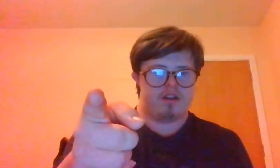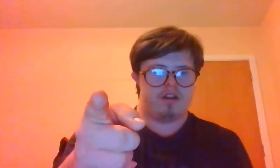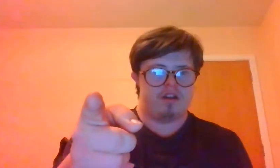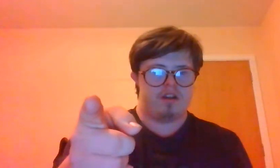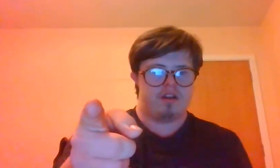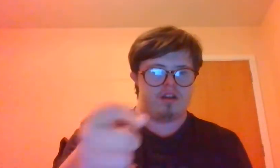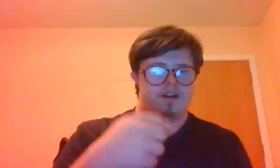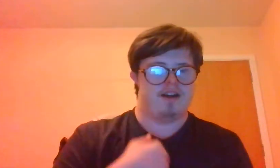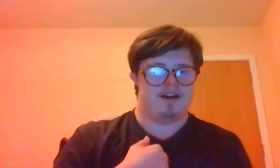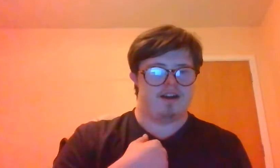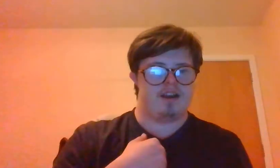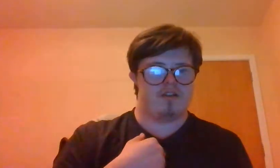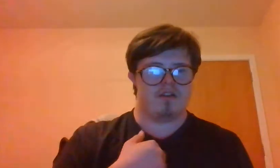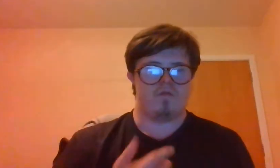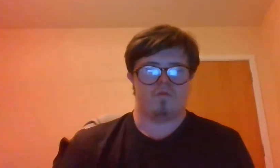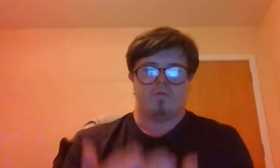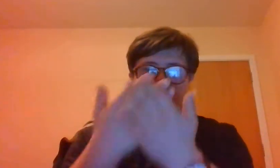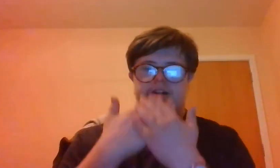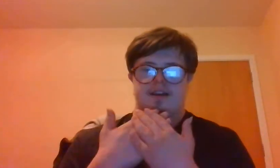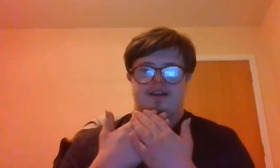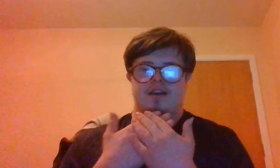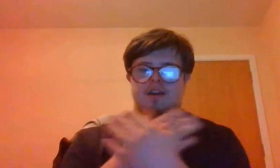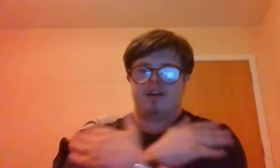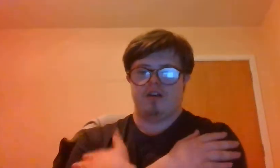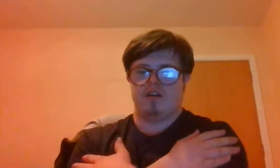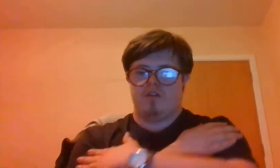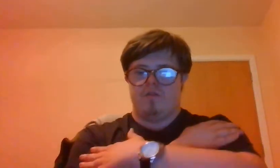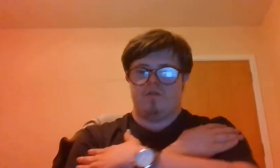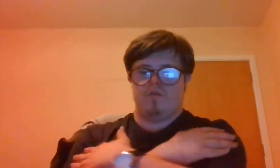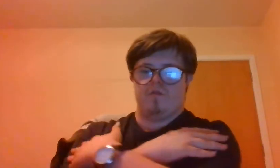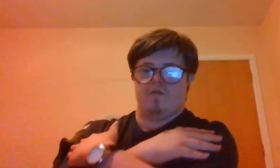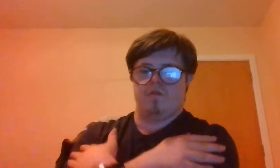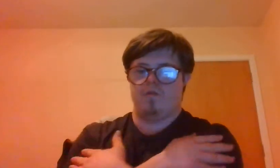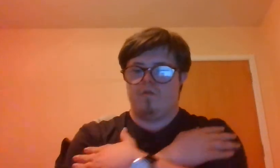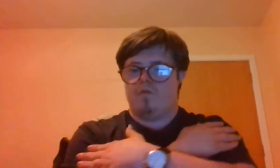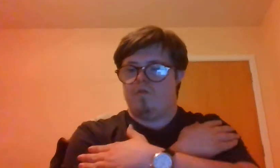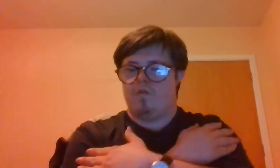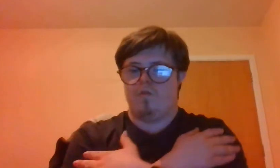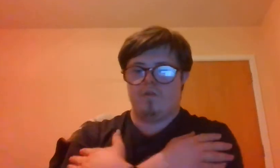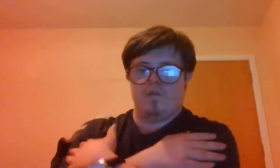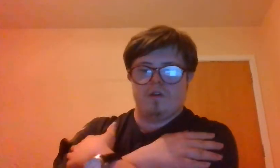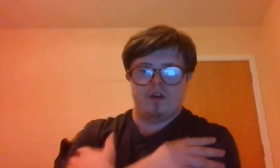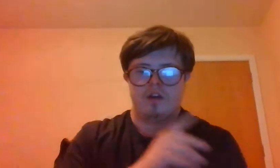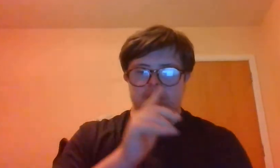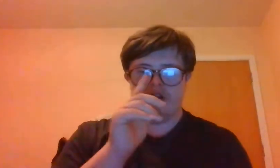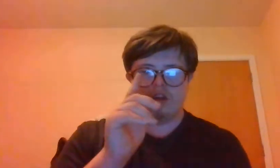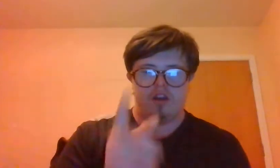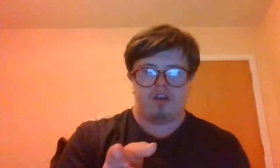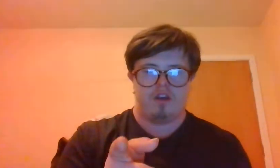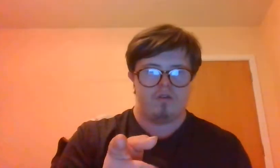I just wanna hold you.